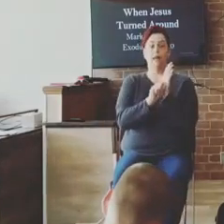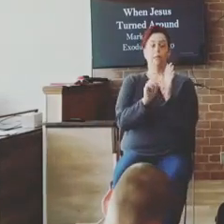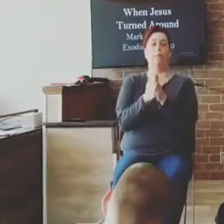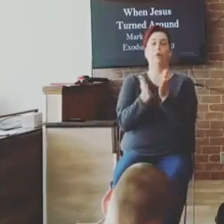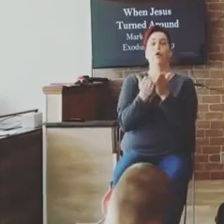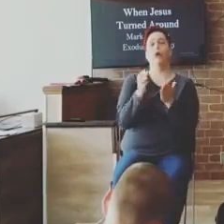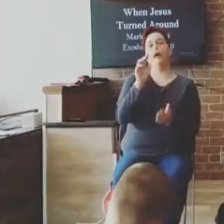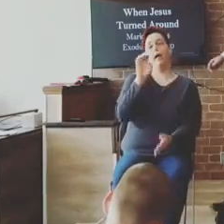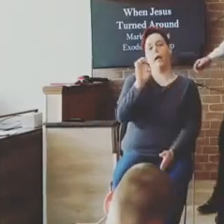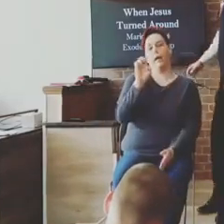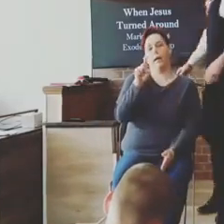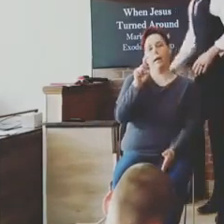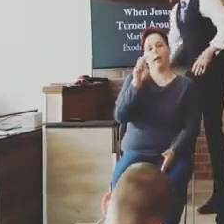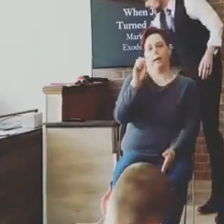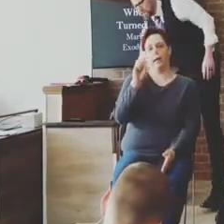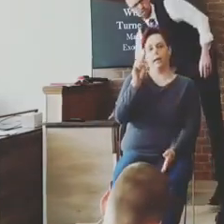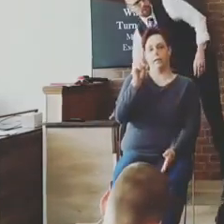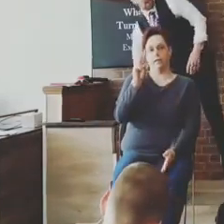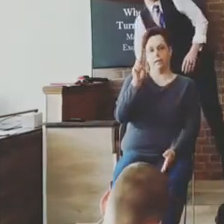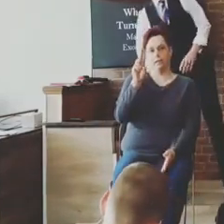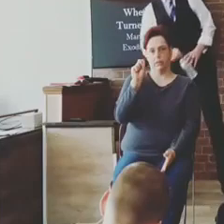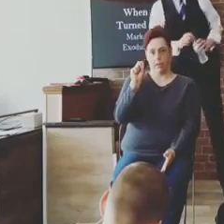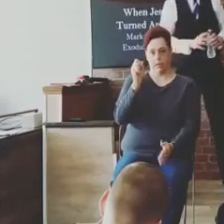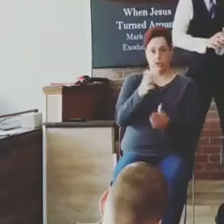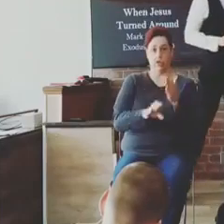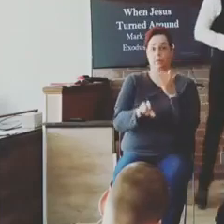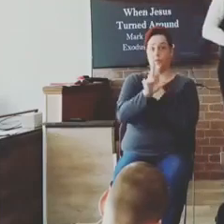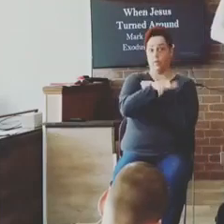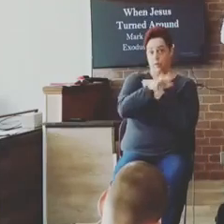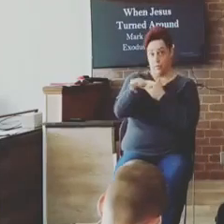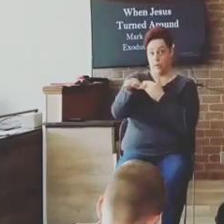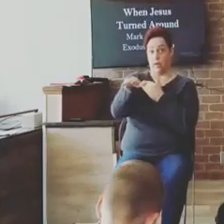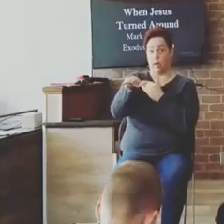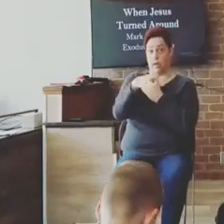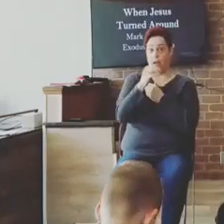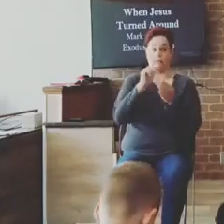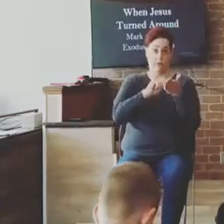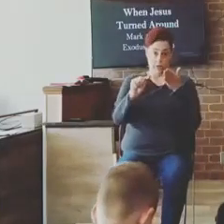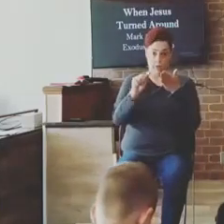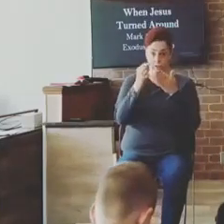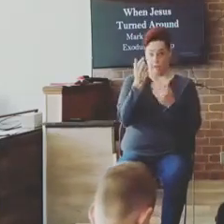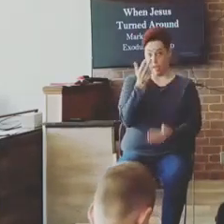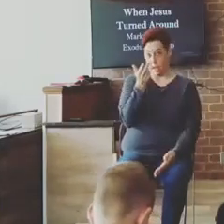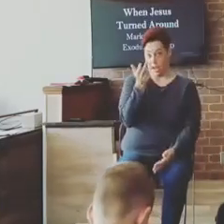We're going to be in verse 18. Exodus 33 and verse 18.